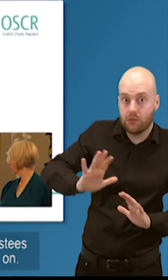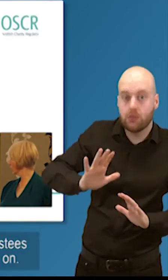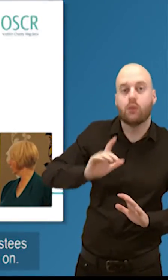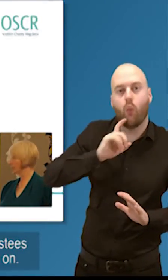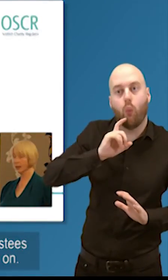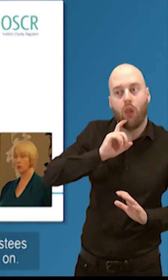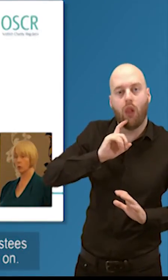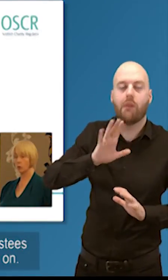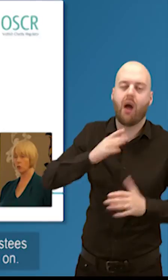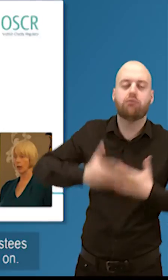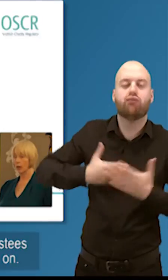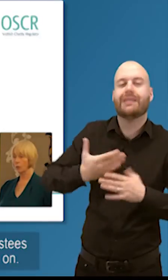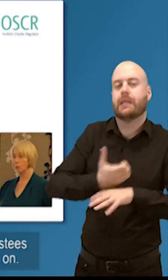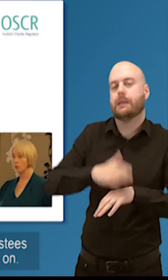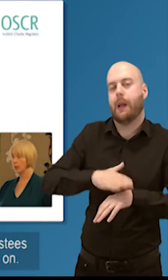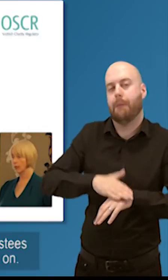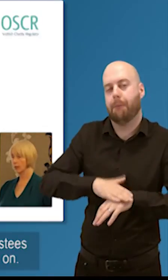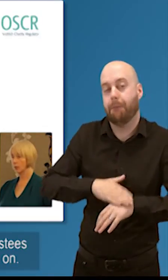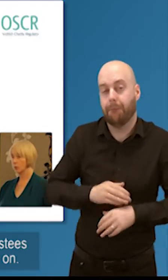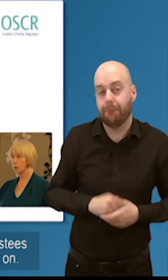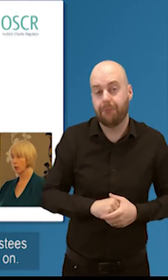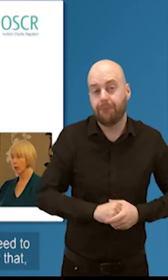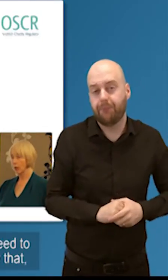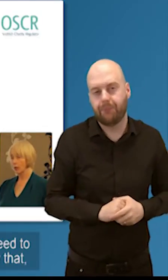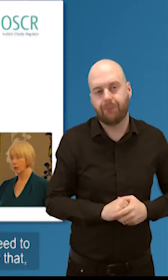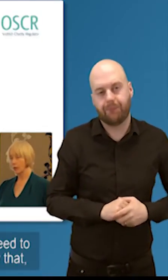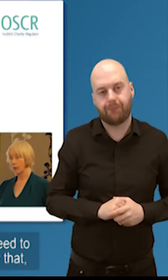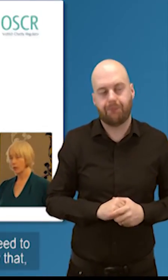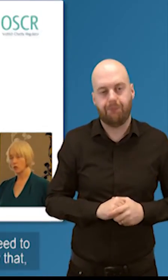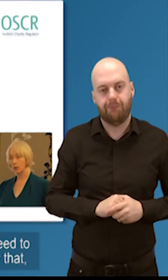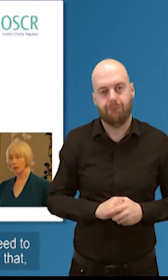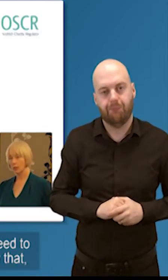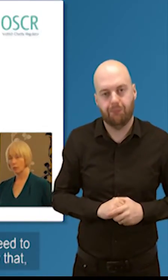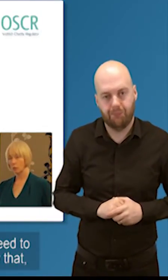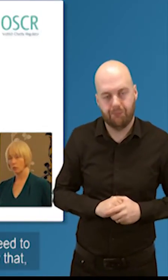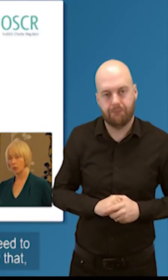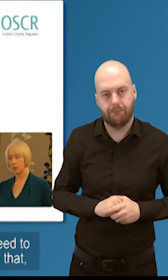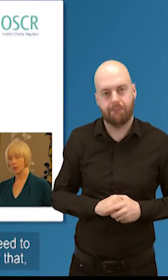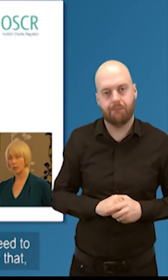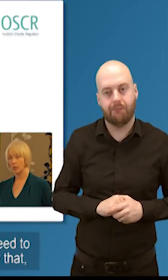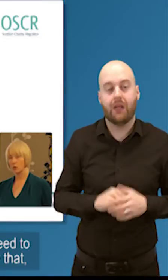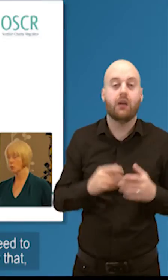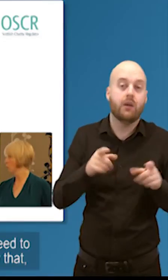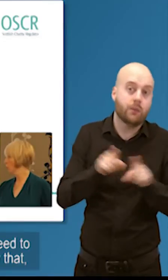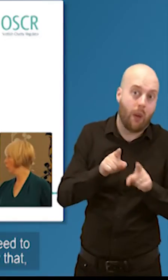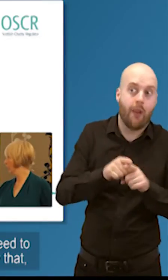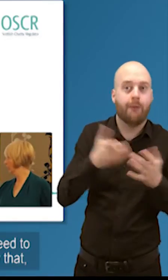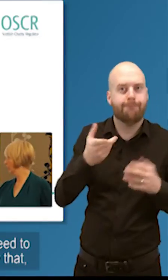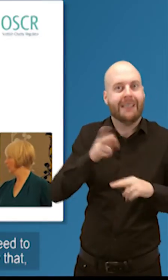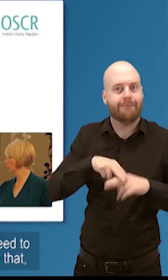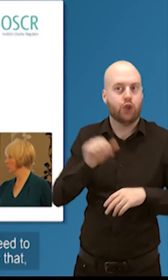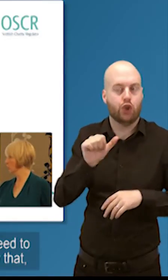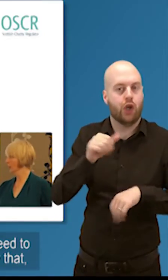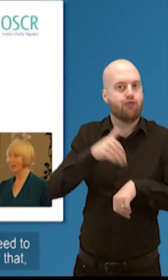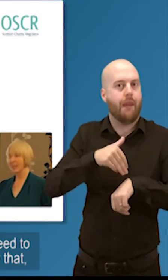charity trustees lack of knowledge and we mentioned that earlier on there is that duty on trustees to know what